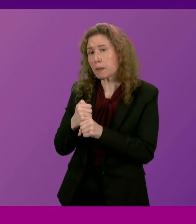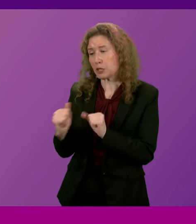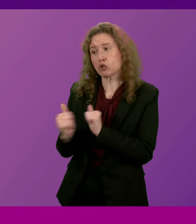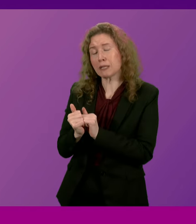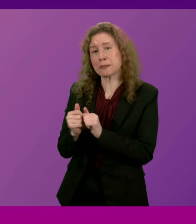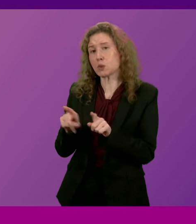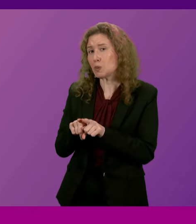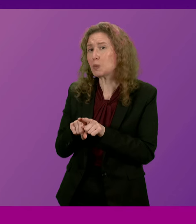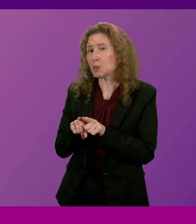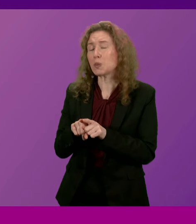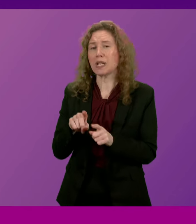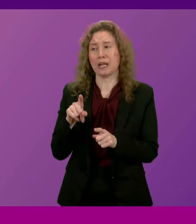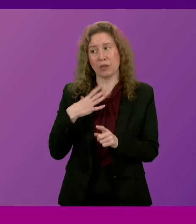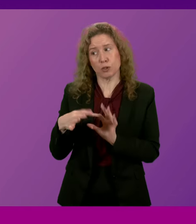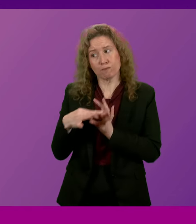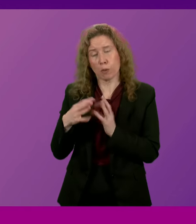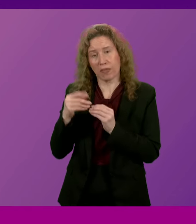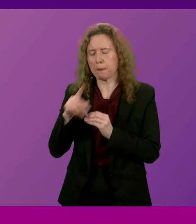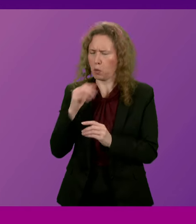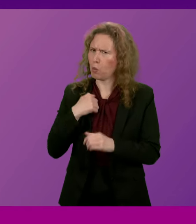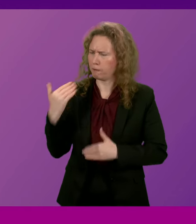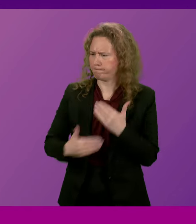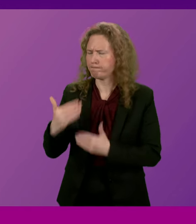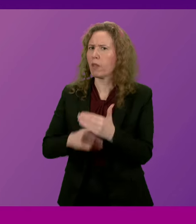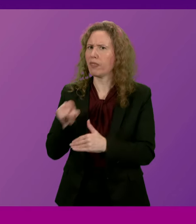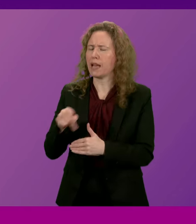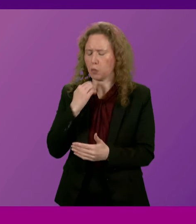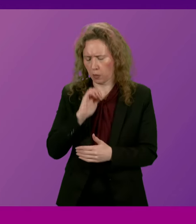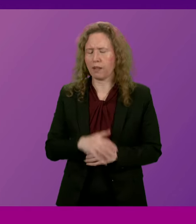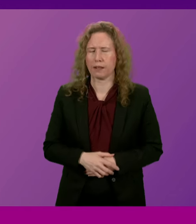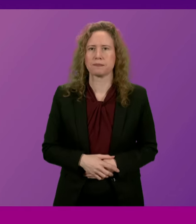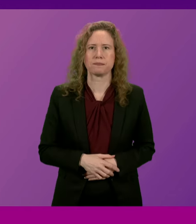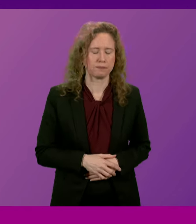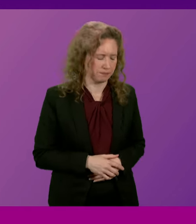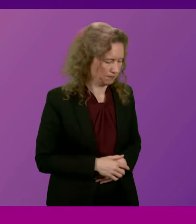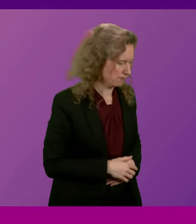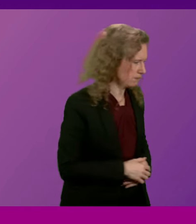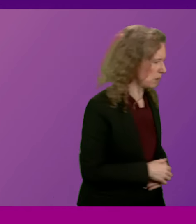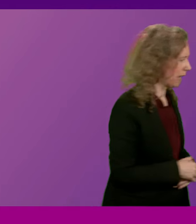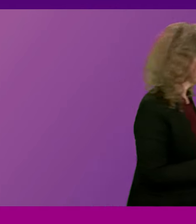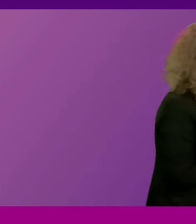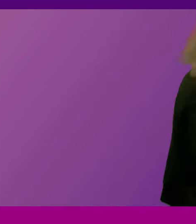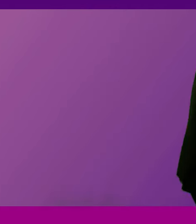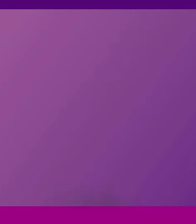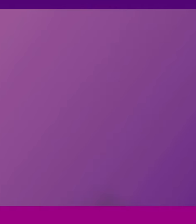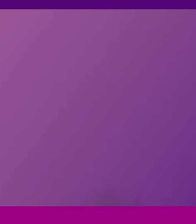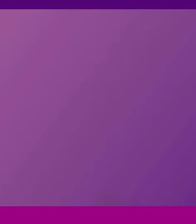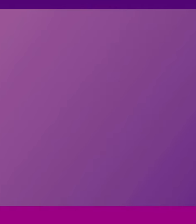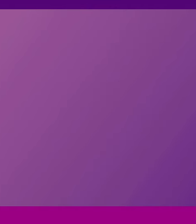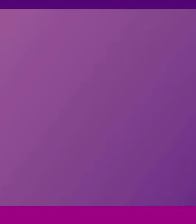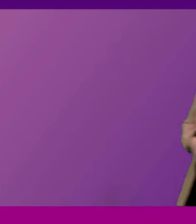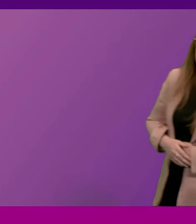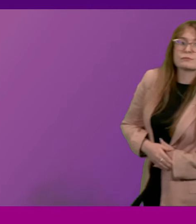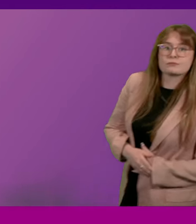agreement and engagement and we will pursue that as a consequence of these discussions. Paul O'Kane. Thank you, President and Officer.